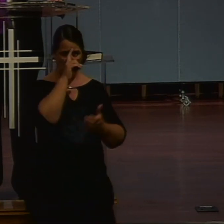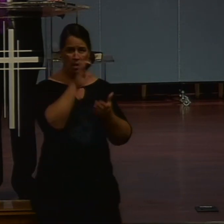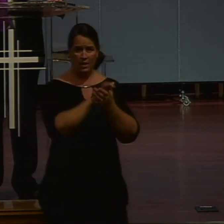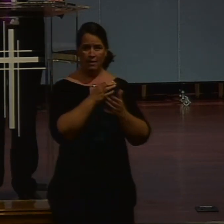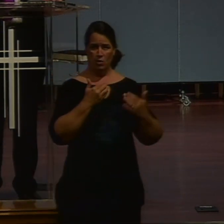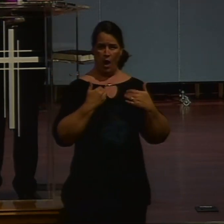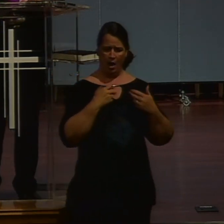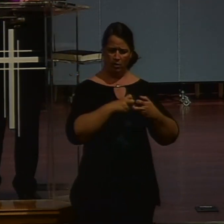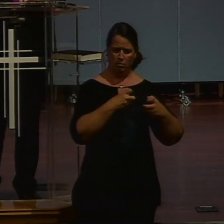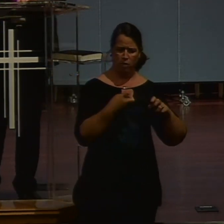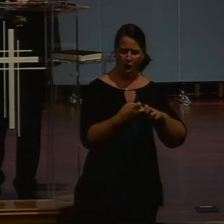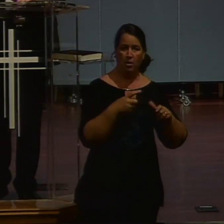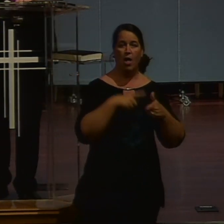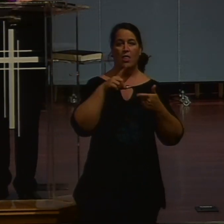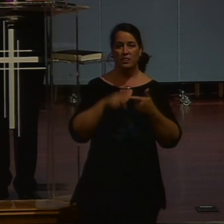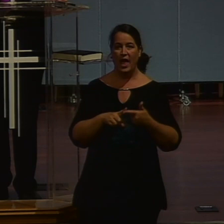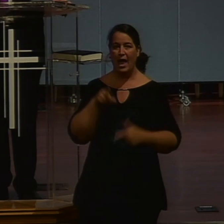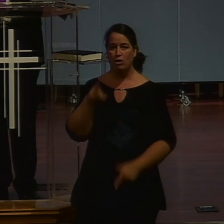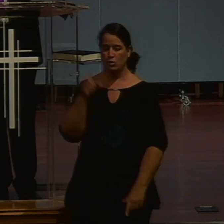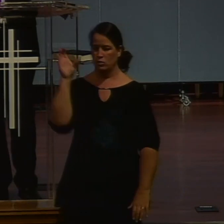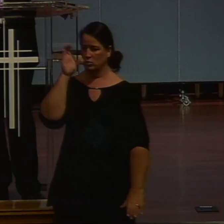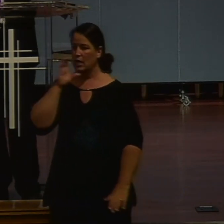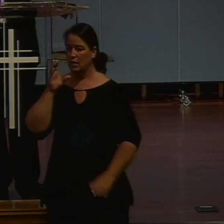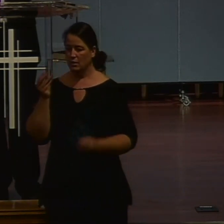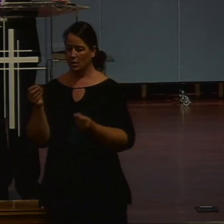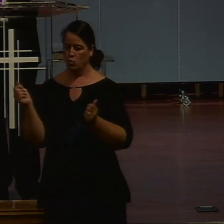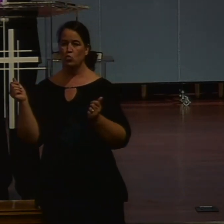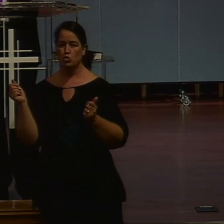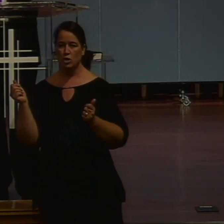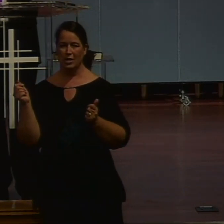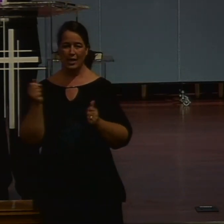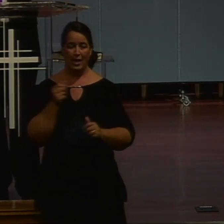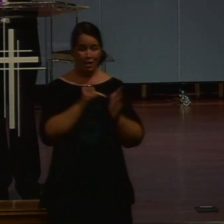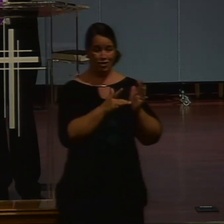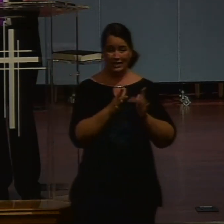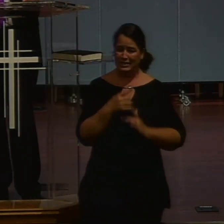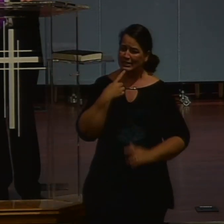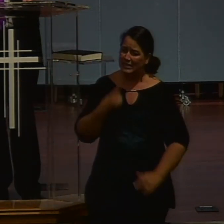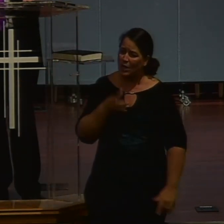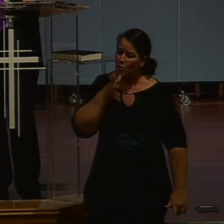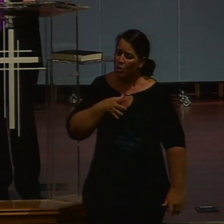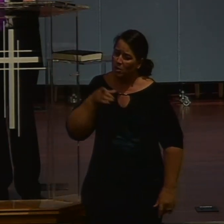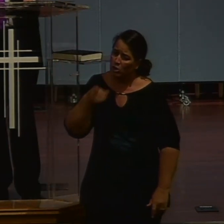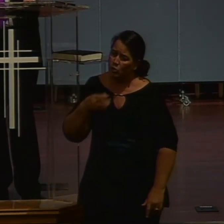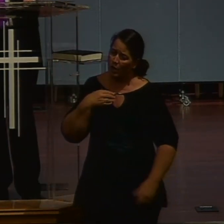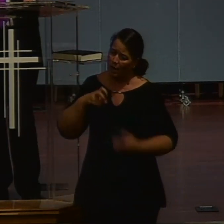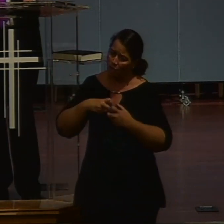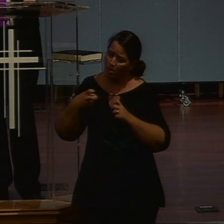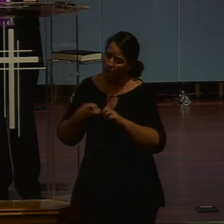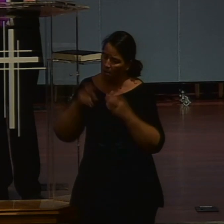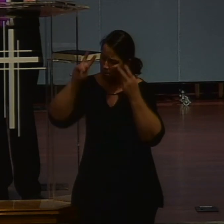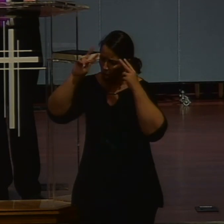Believes. That there is a problem. Woman. You have a problem. You have. You have. A completely. Misguided.